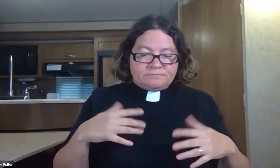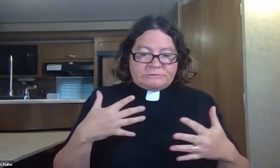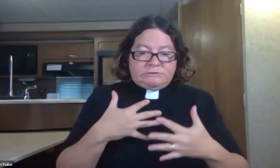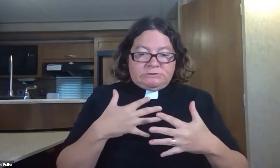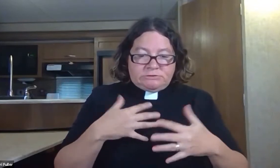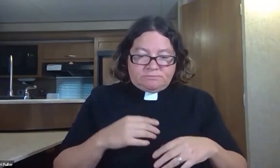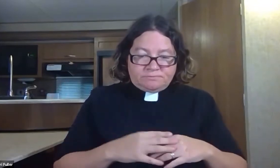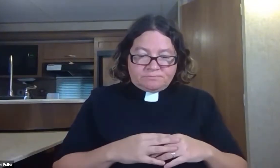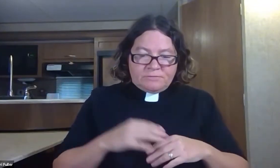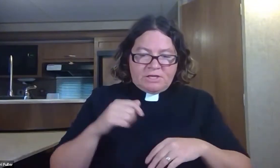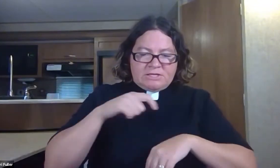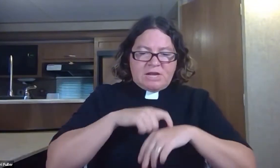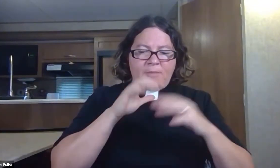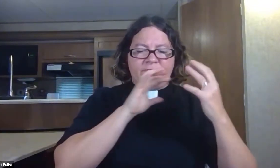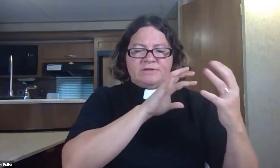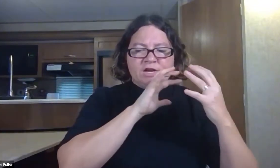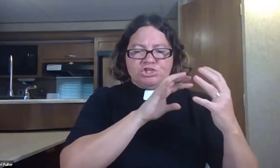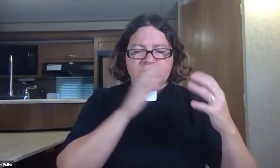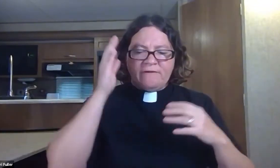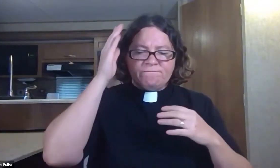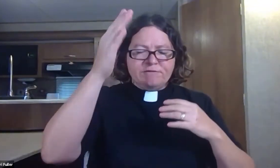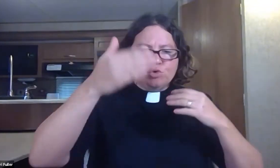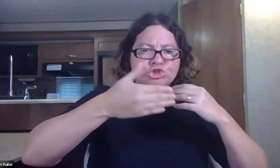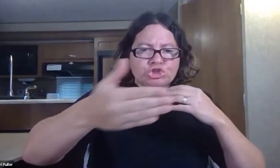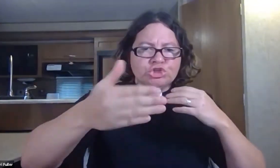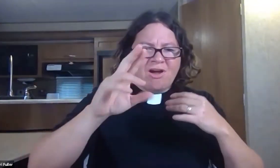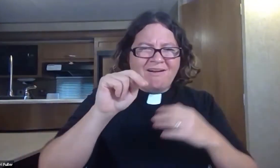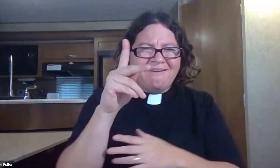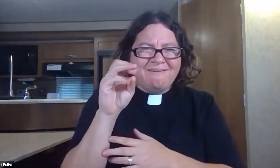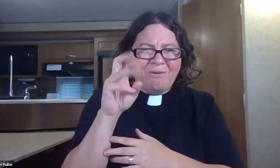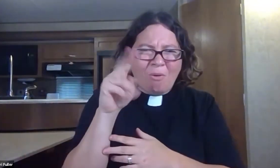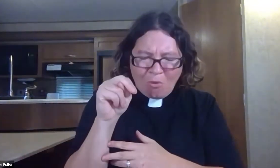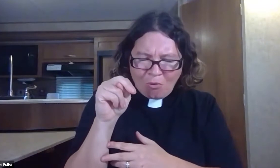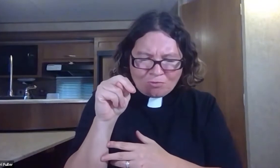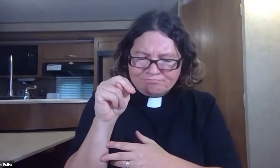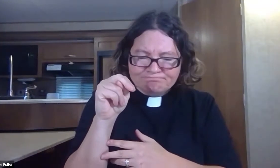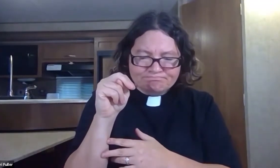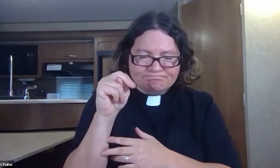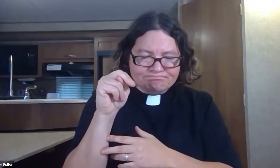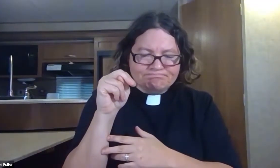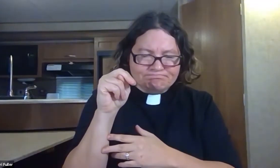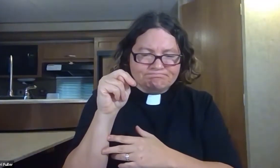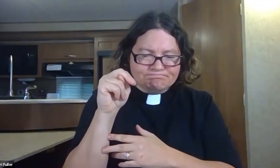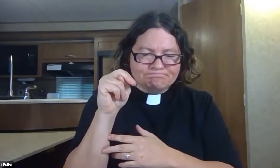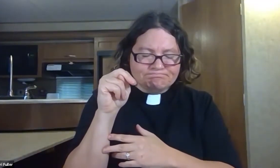for people experiencing anxiety and panic attacks in this time of heightened tension and unknown